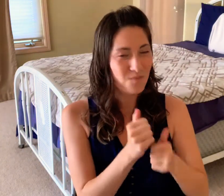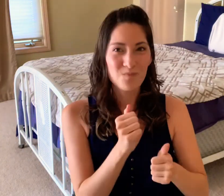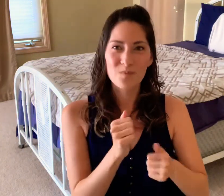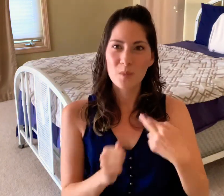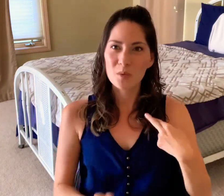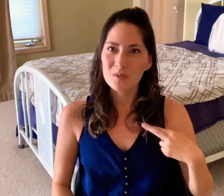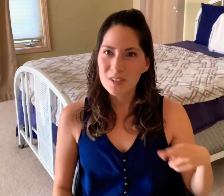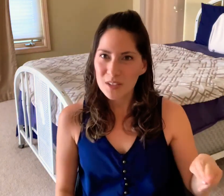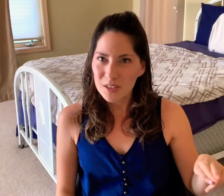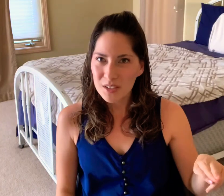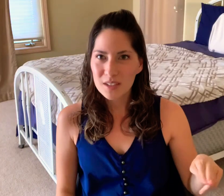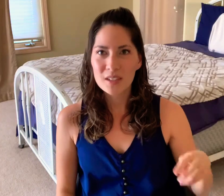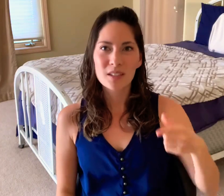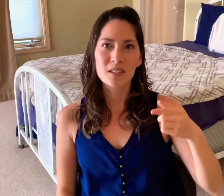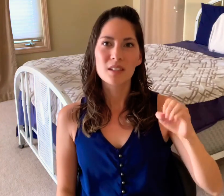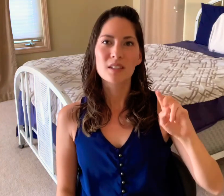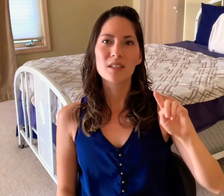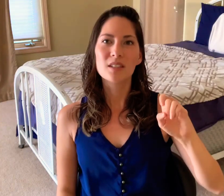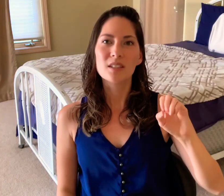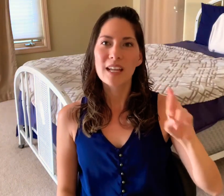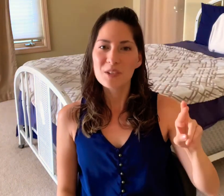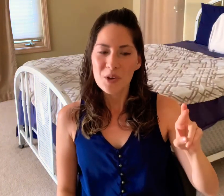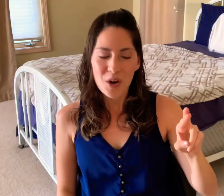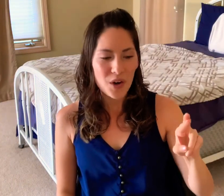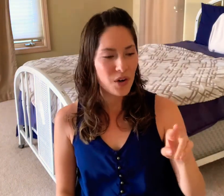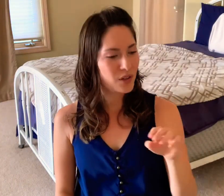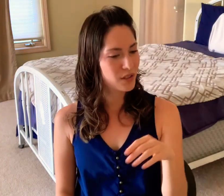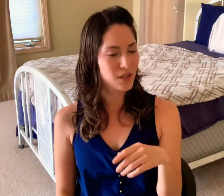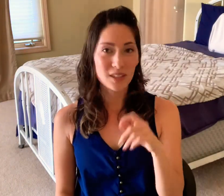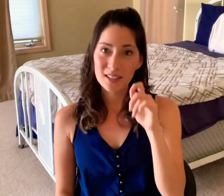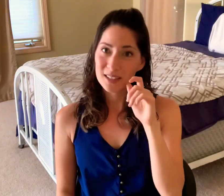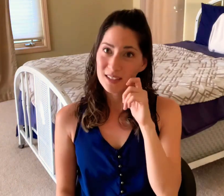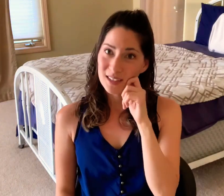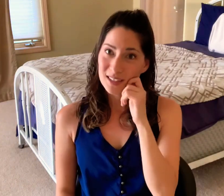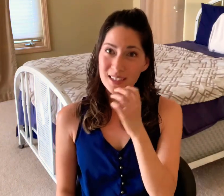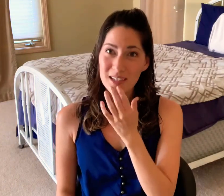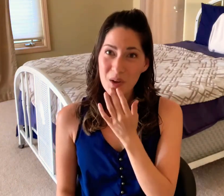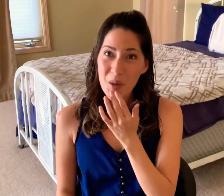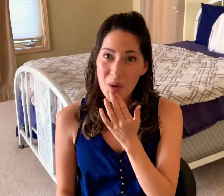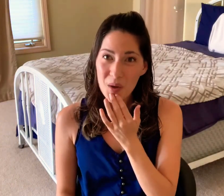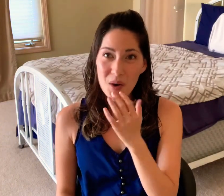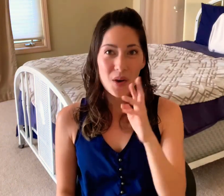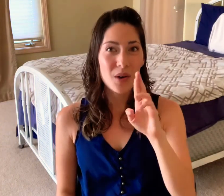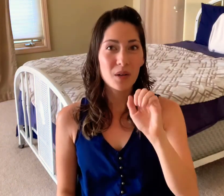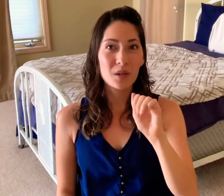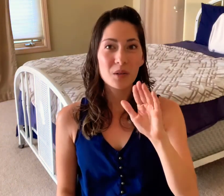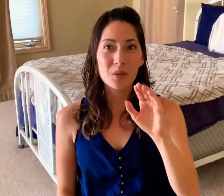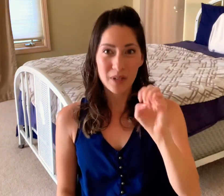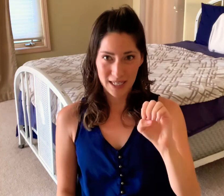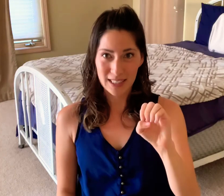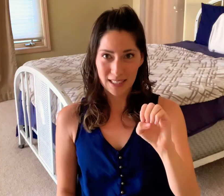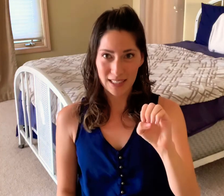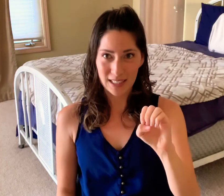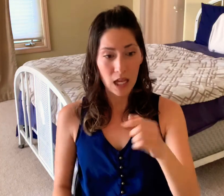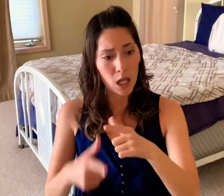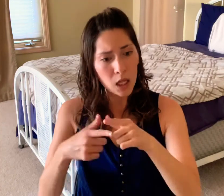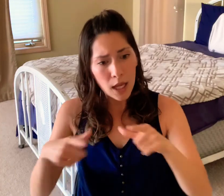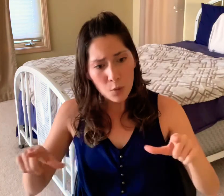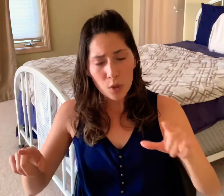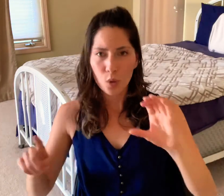I believe that every religion, every gender, every skin color, every